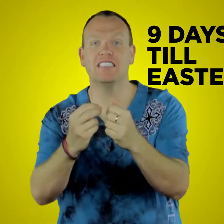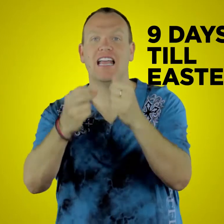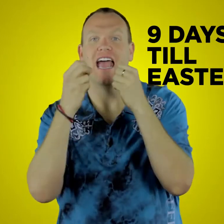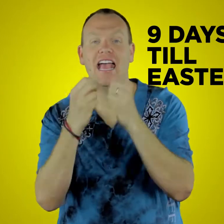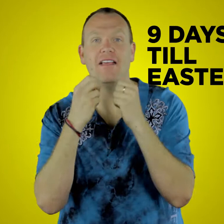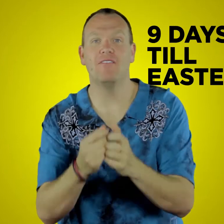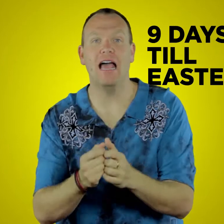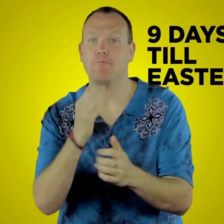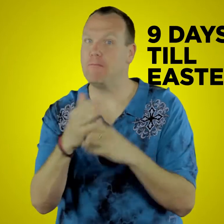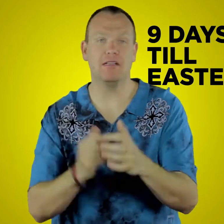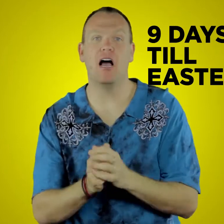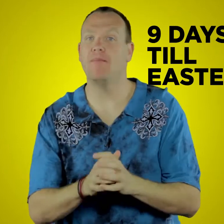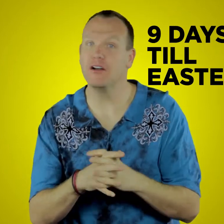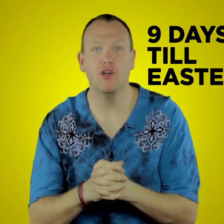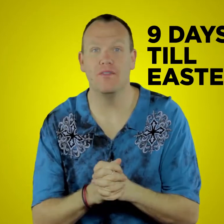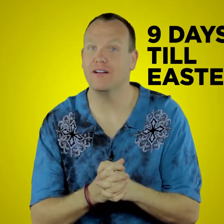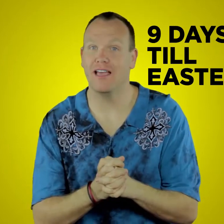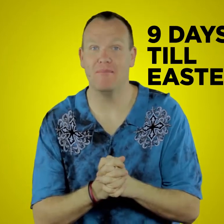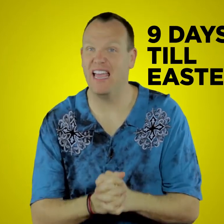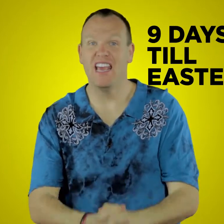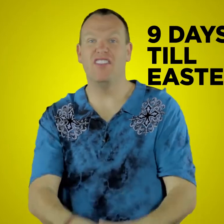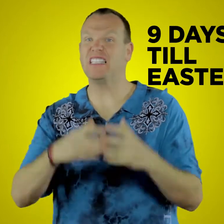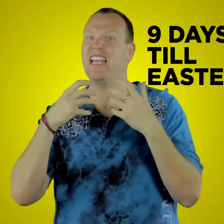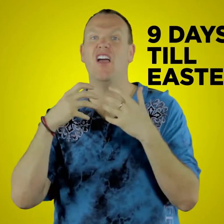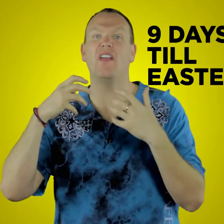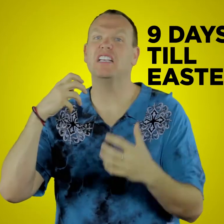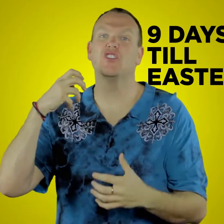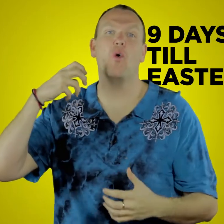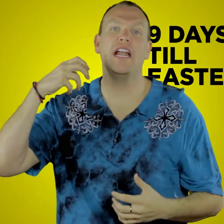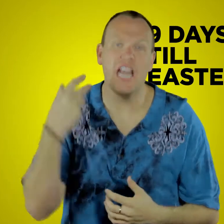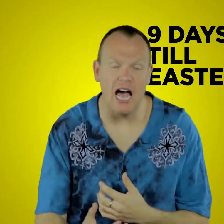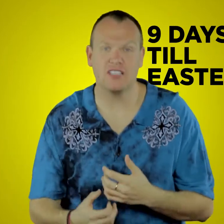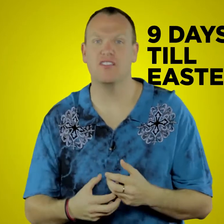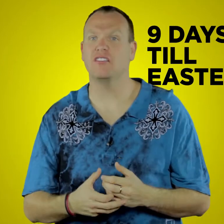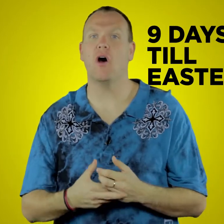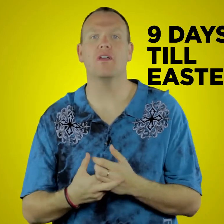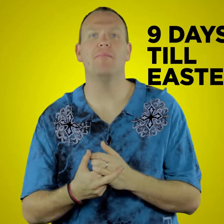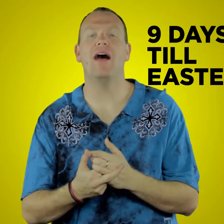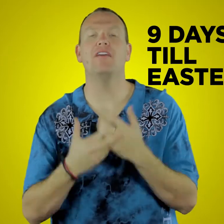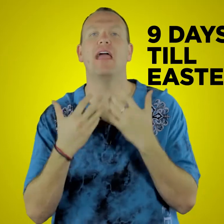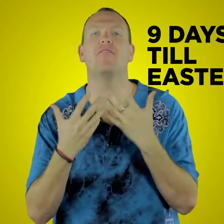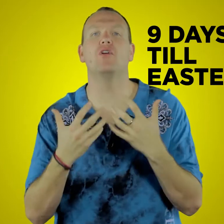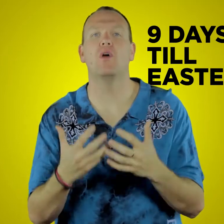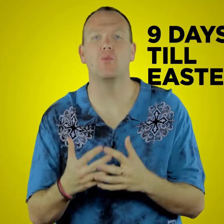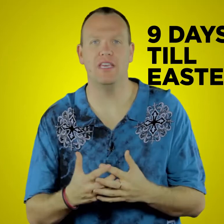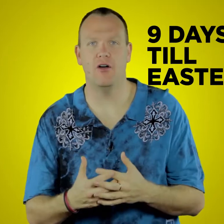and invite. Peep and Tom, they're doing their thing, man. This town is going nuts. They're talking about them everywhere we go.